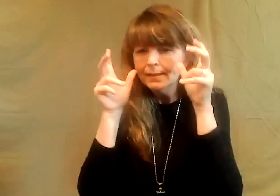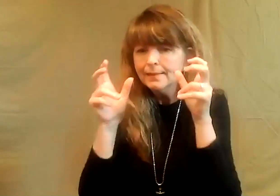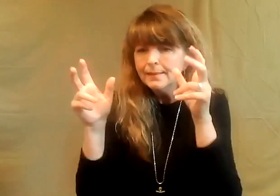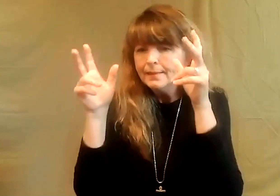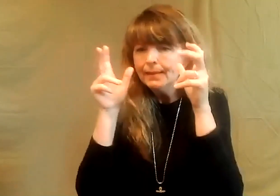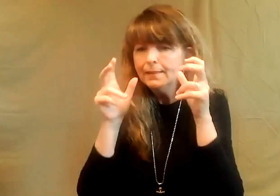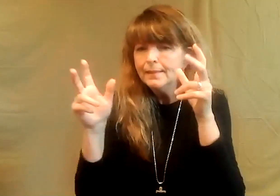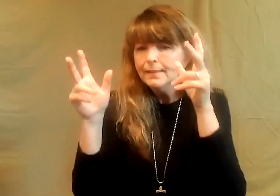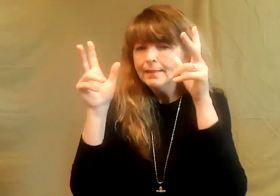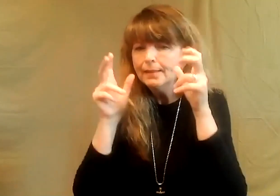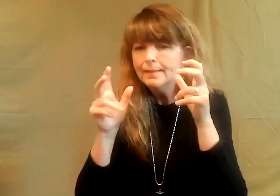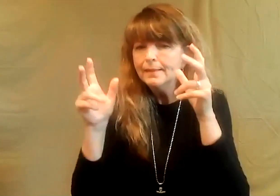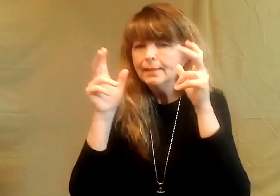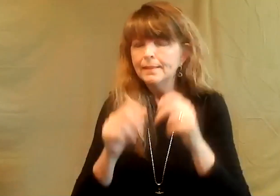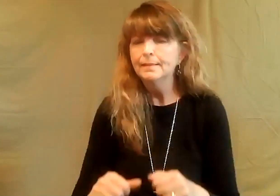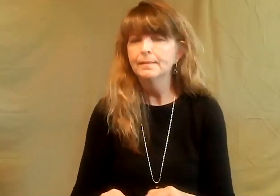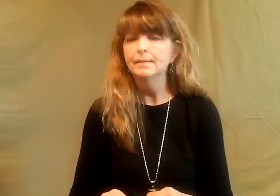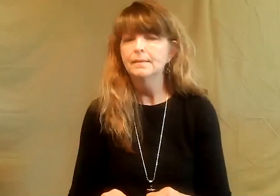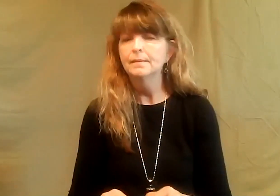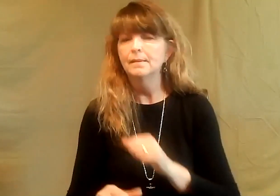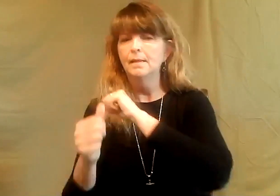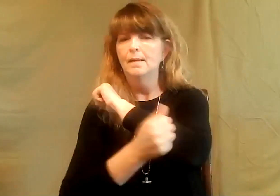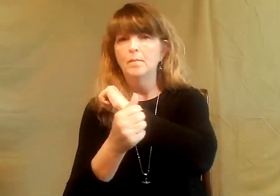but sarah who was in the tent took this all in listening